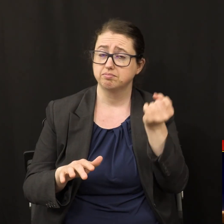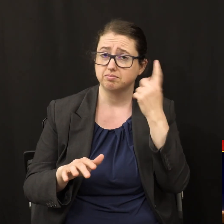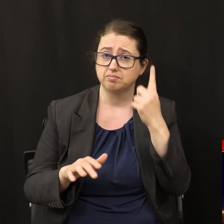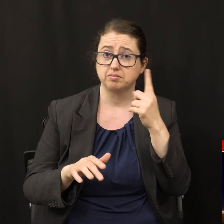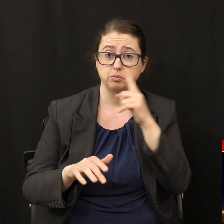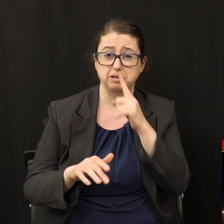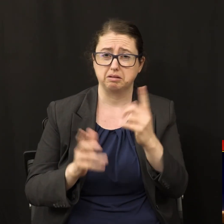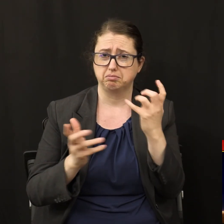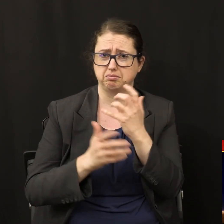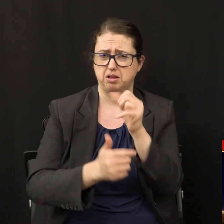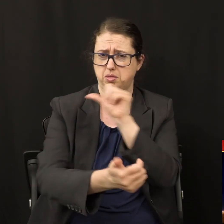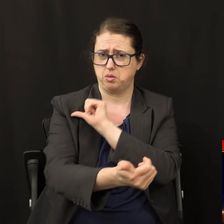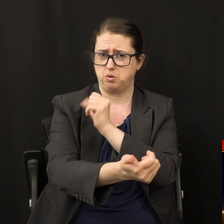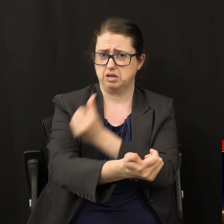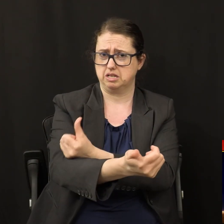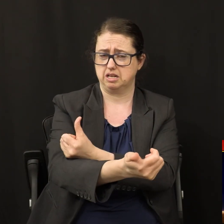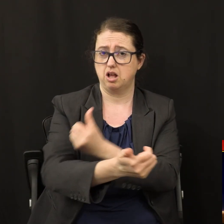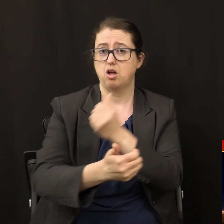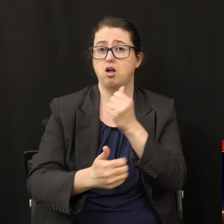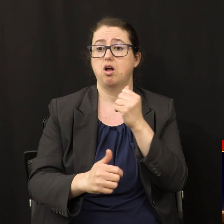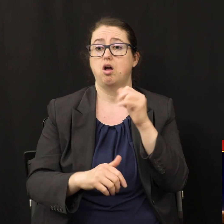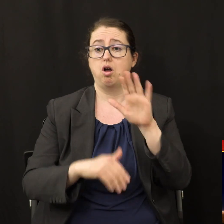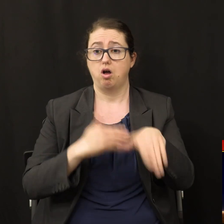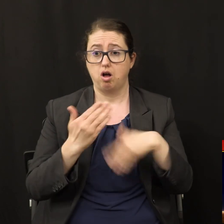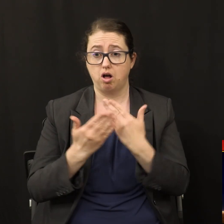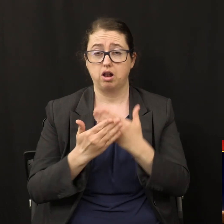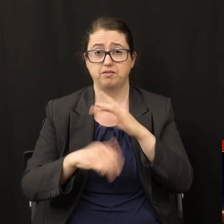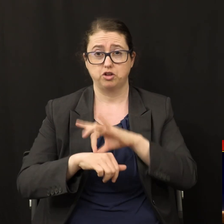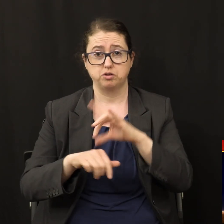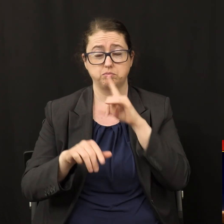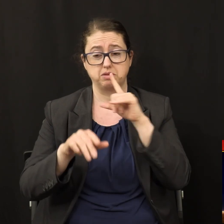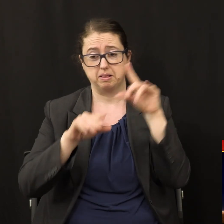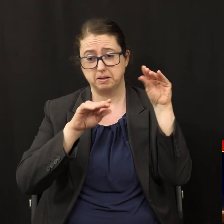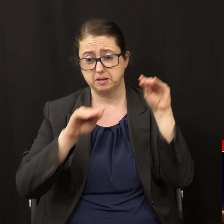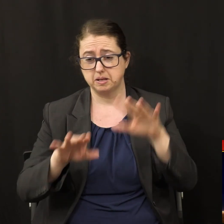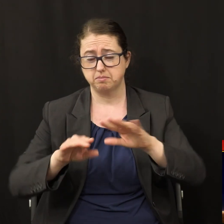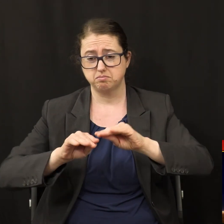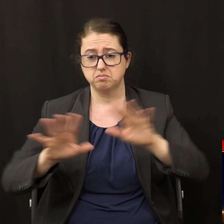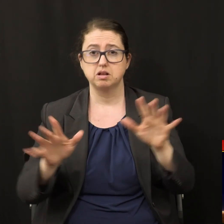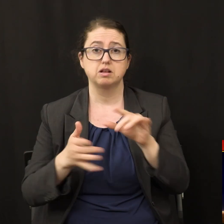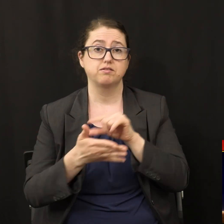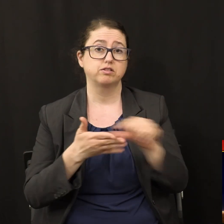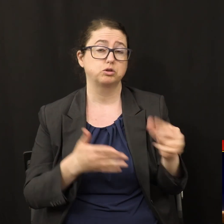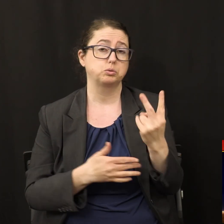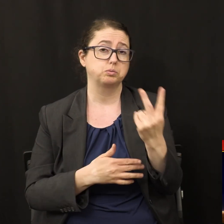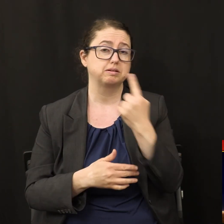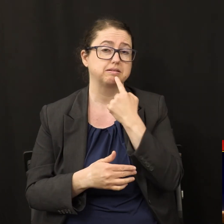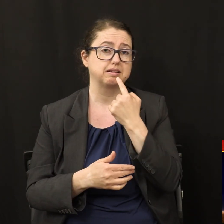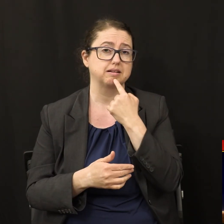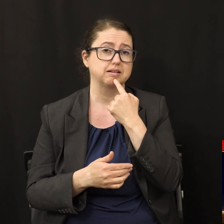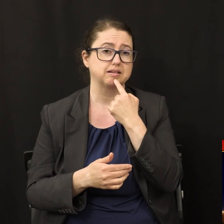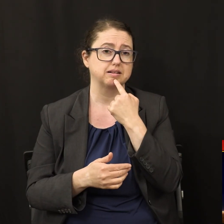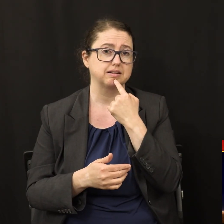and the whole world being enlightened with his glory it says in verse 2 and he cried